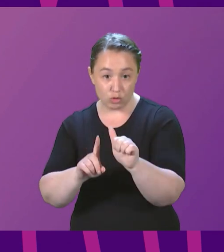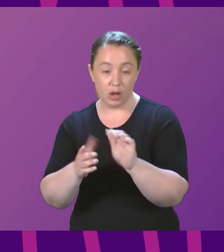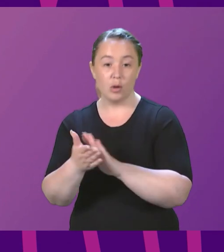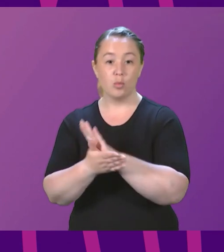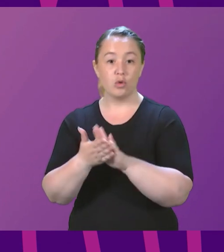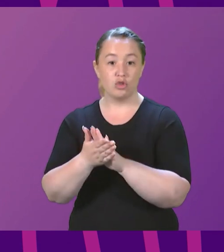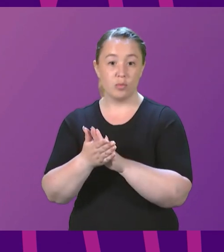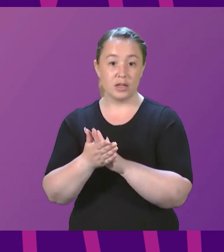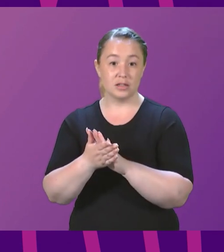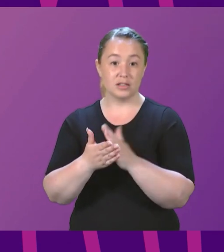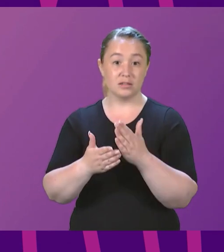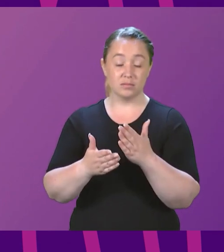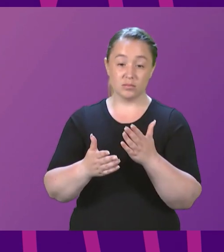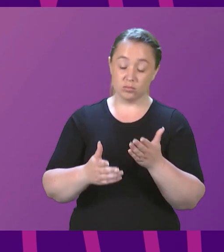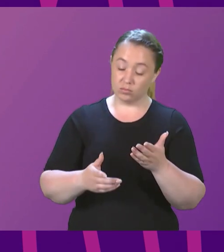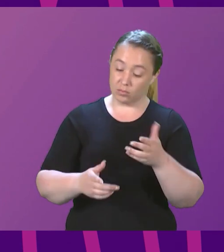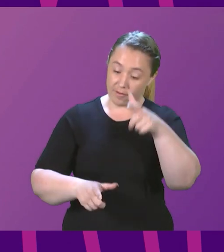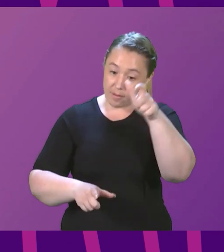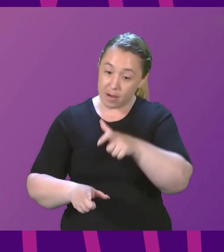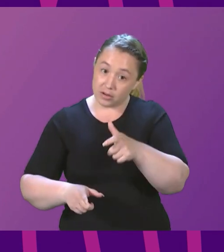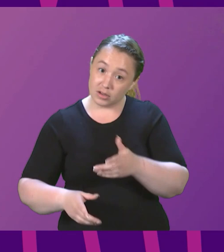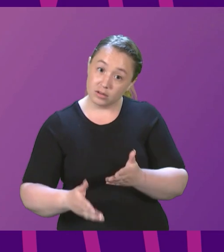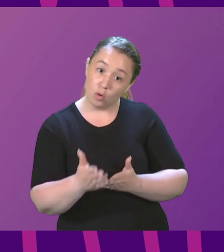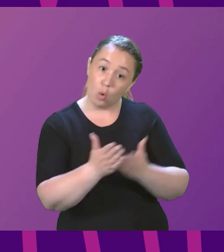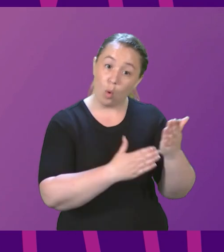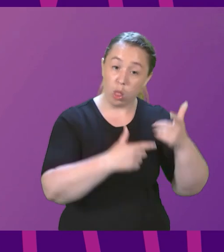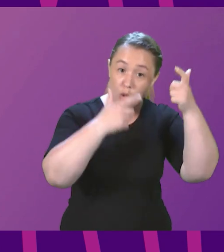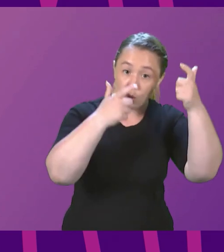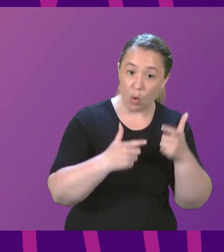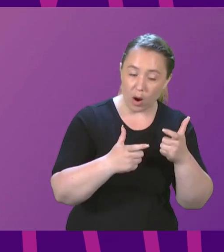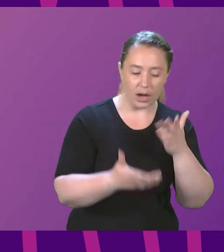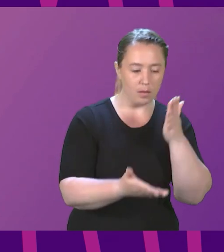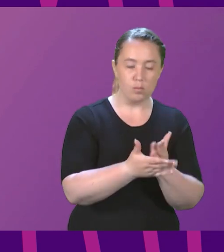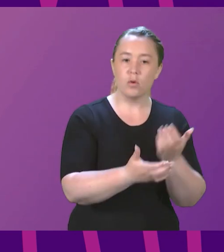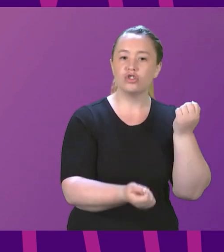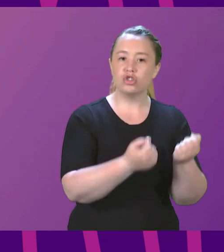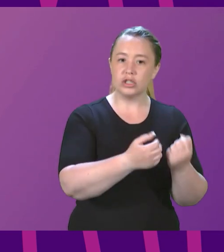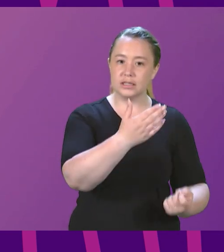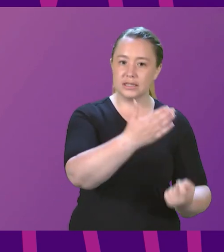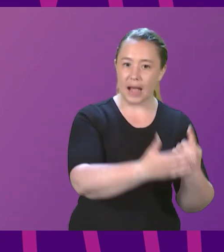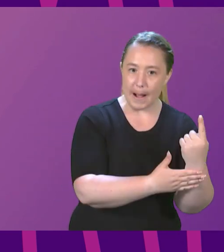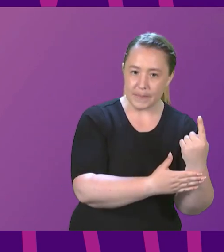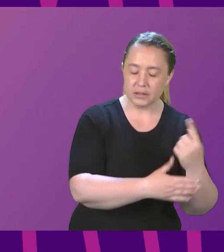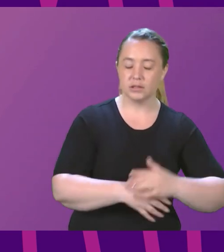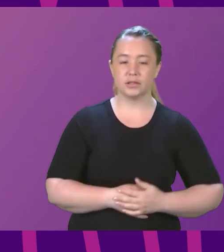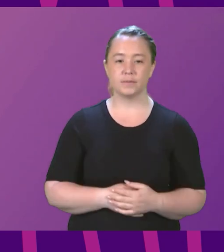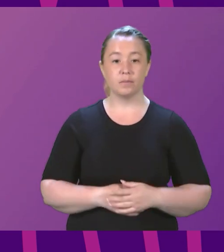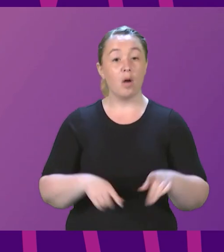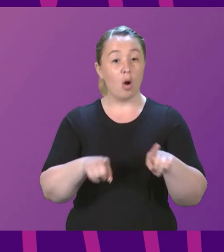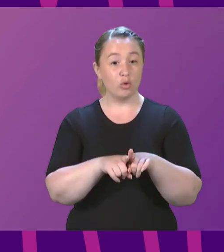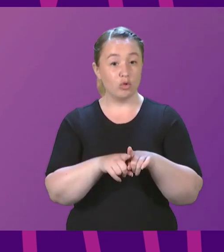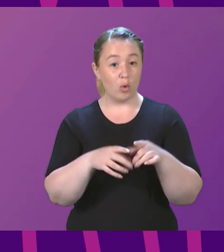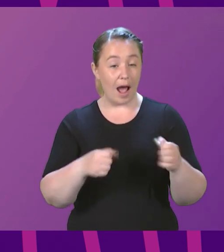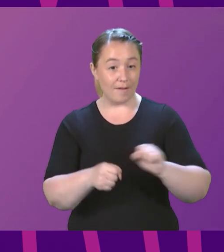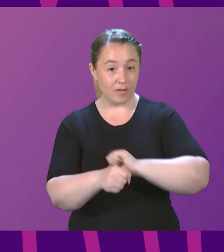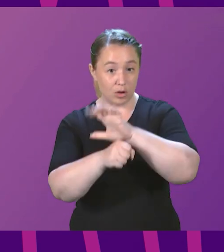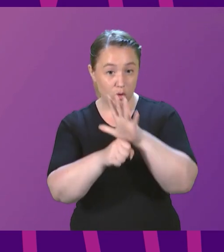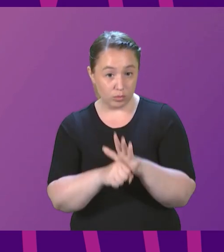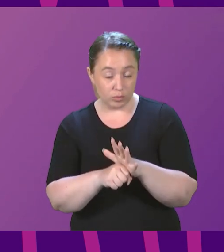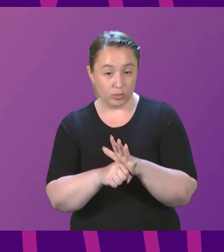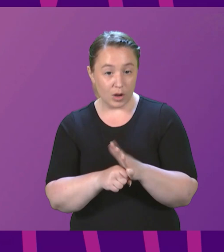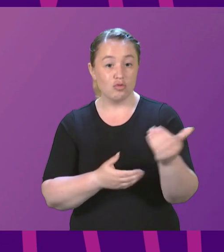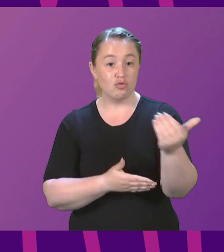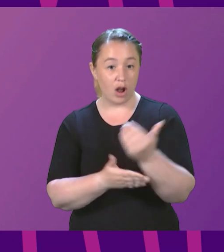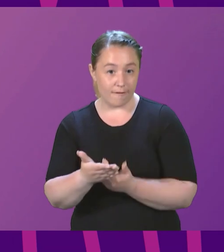before the courts. We are supporting our justice system into and through recovery from COVID. But I come back to this central issue.